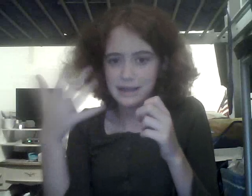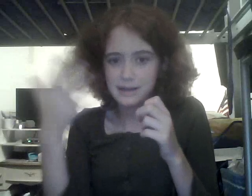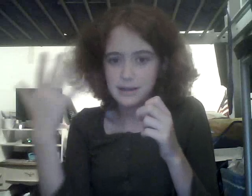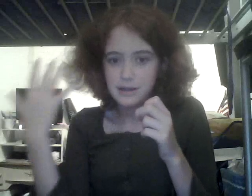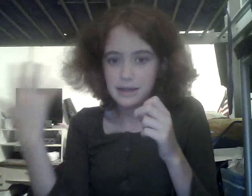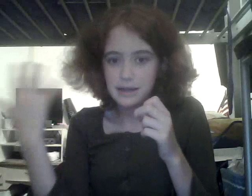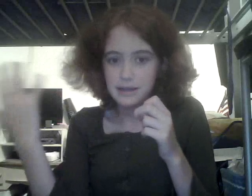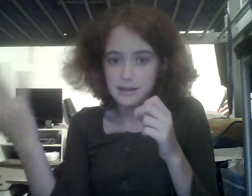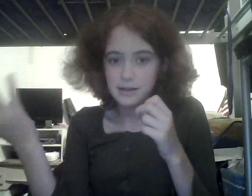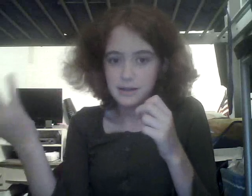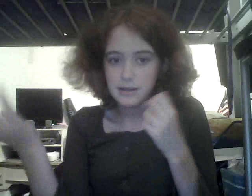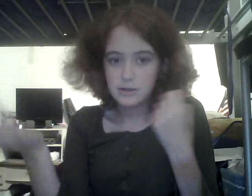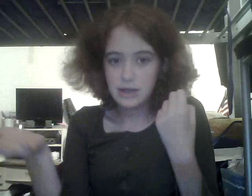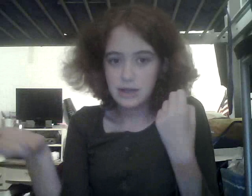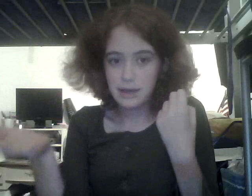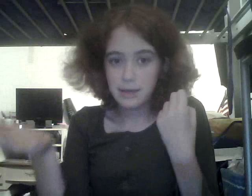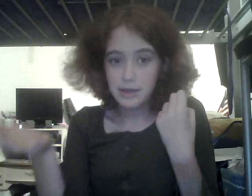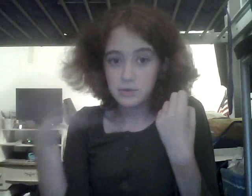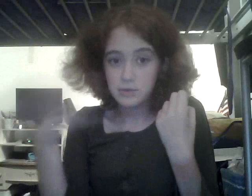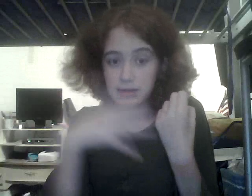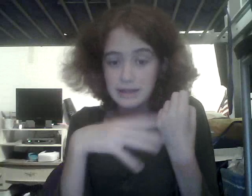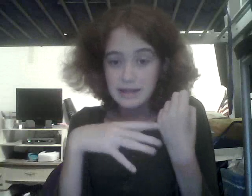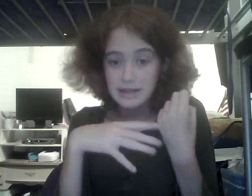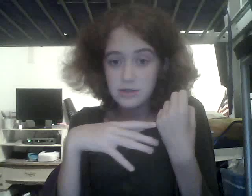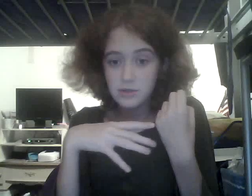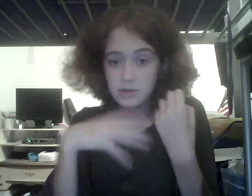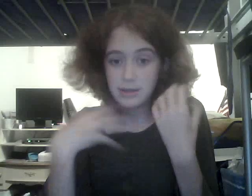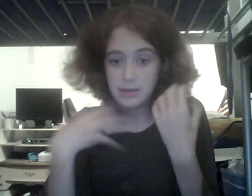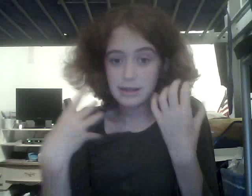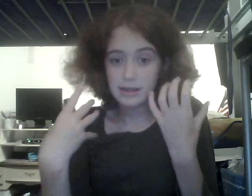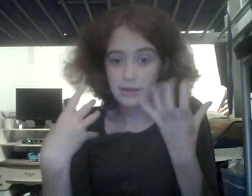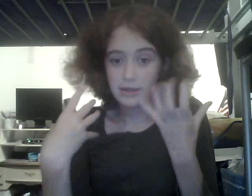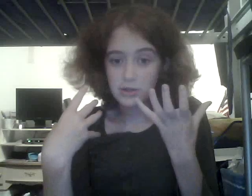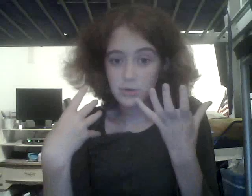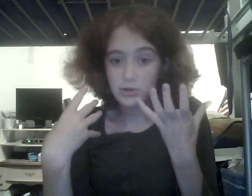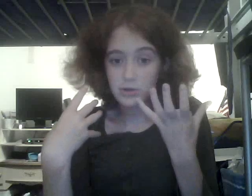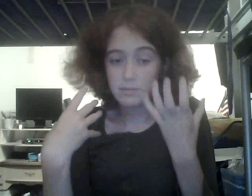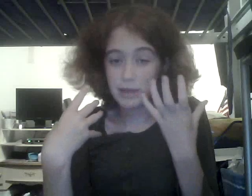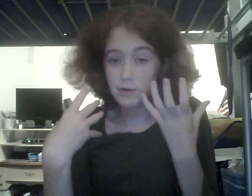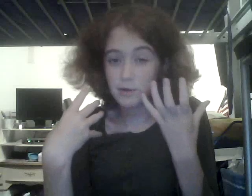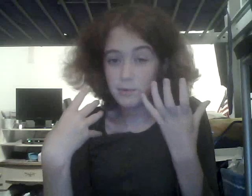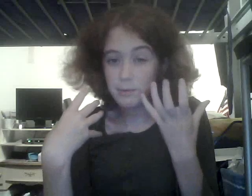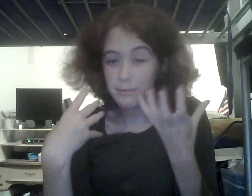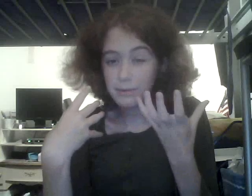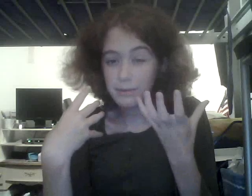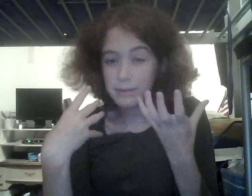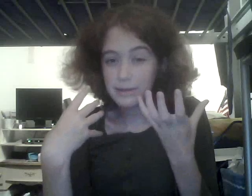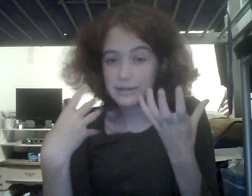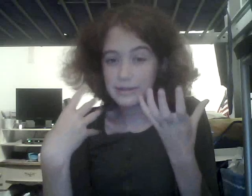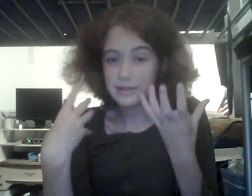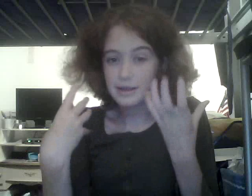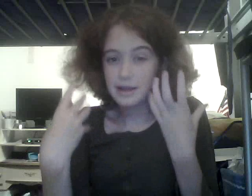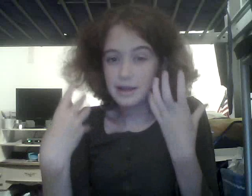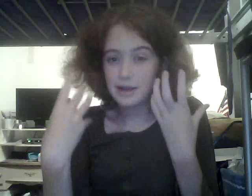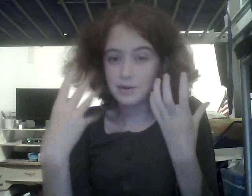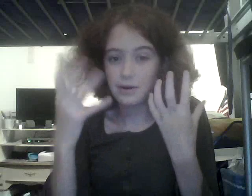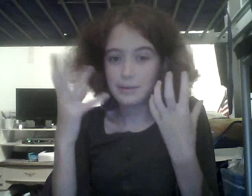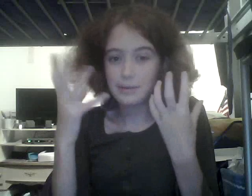that, um, Alex would win in that situation. I think in the other situation, Michael would probably win, because, I don't know, mean, like,